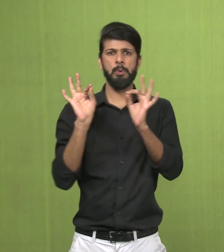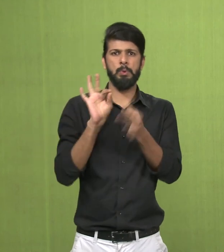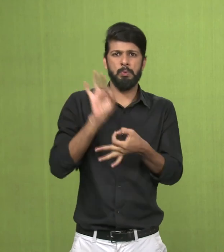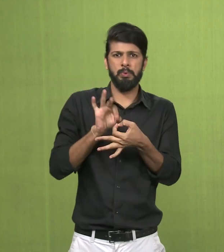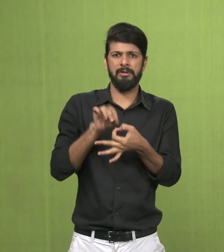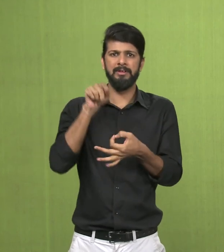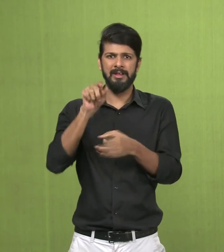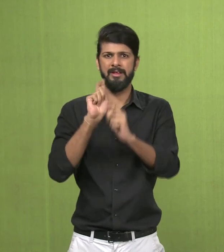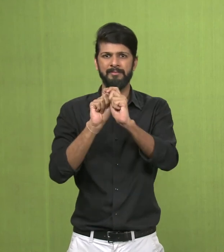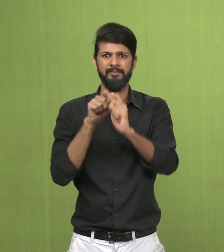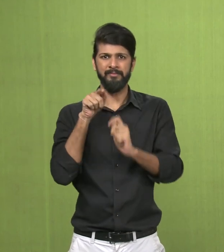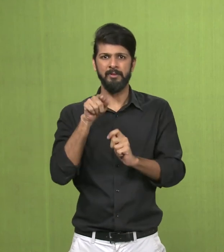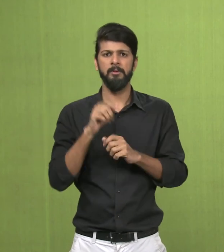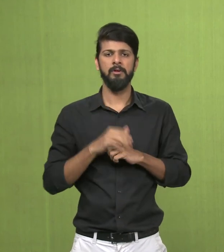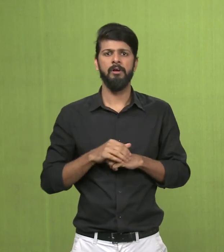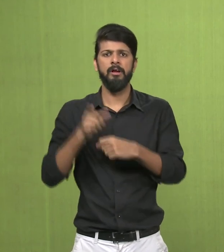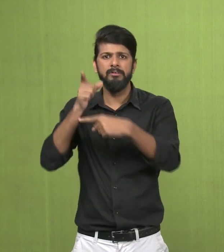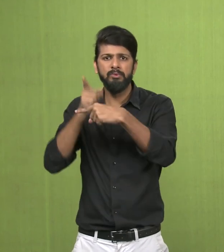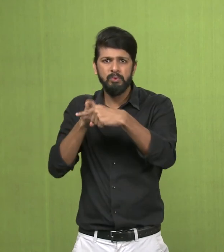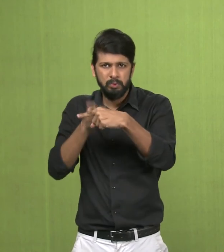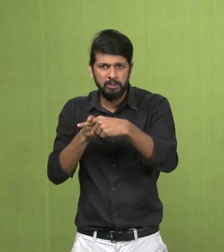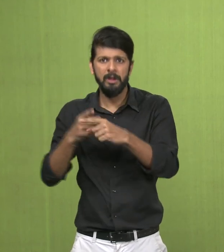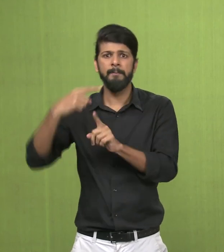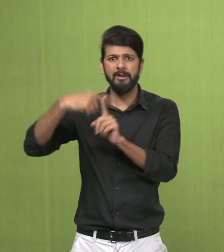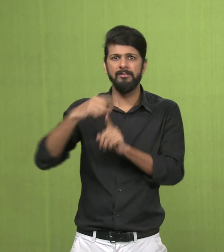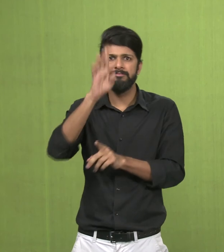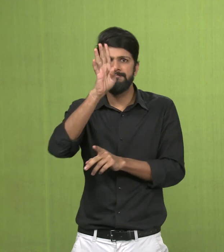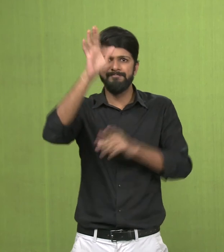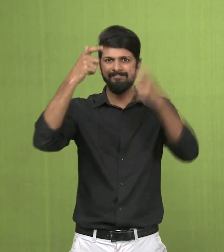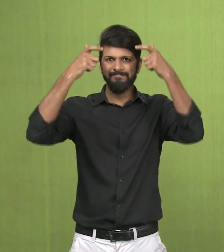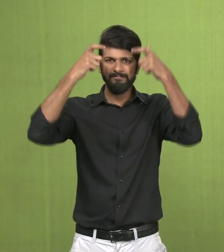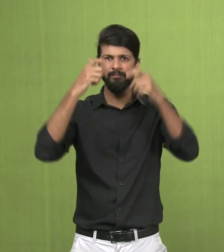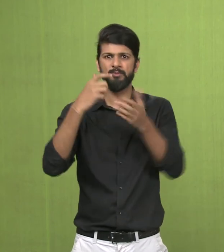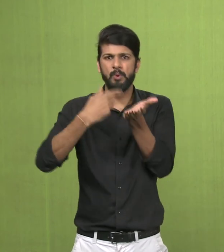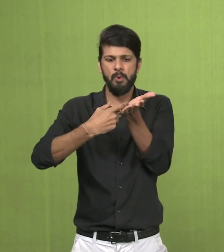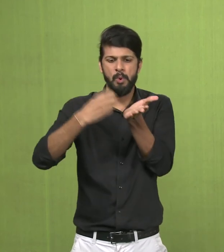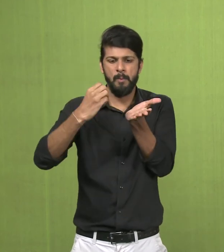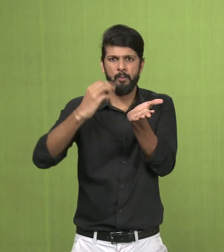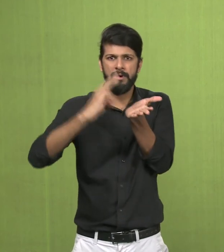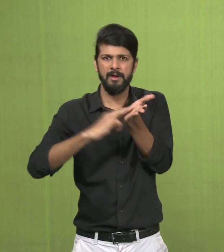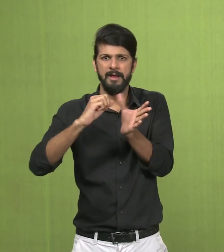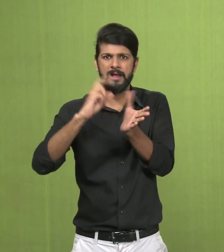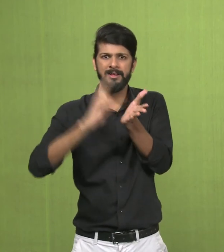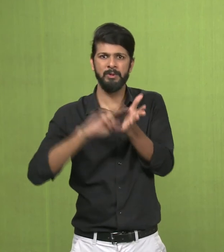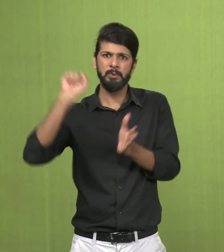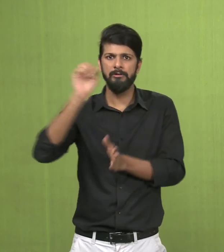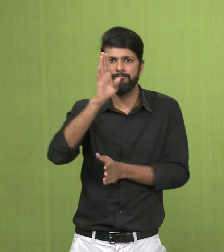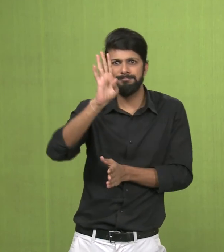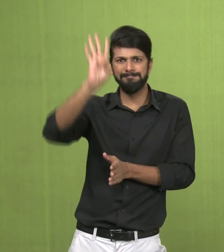The Gandhar Buddha had a Greco-Roman connection.